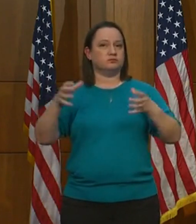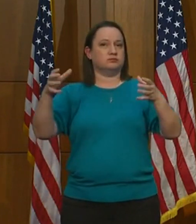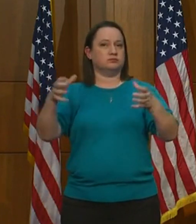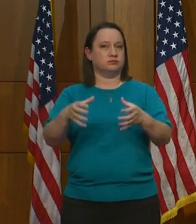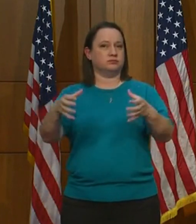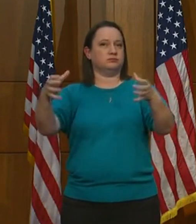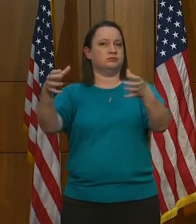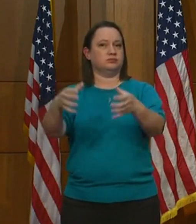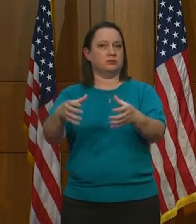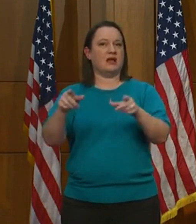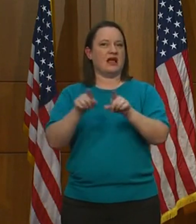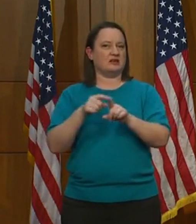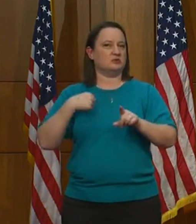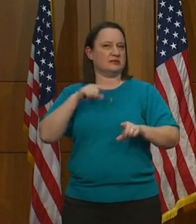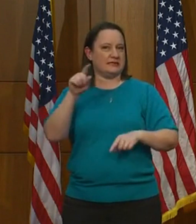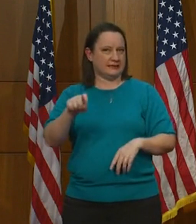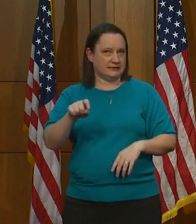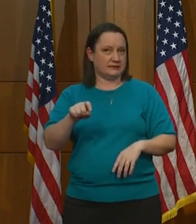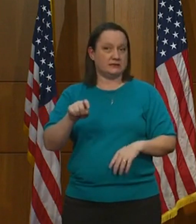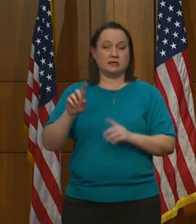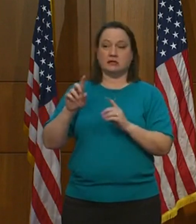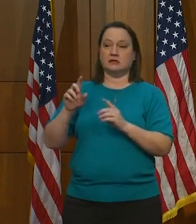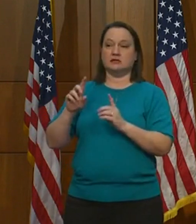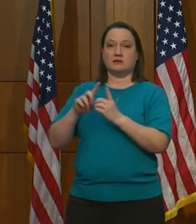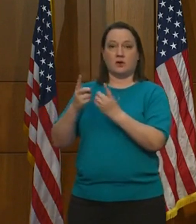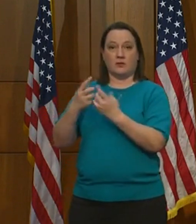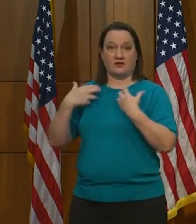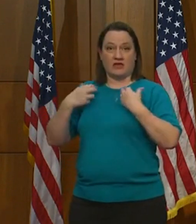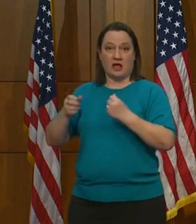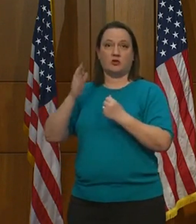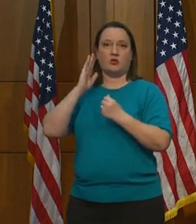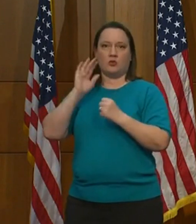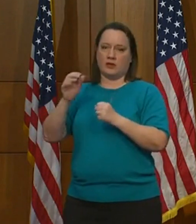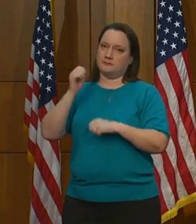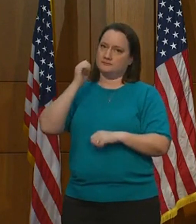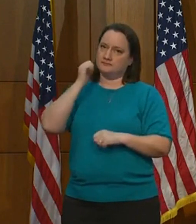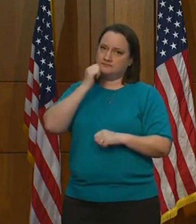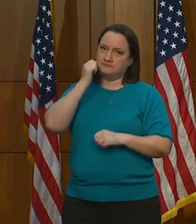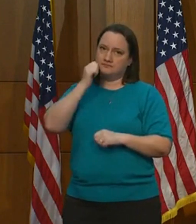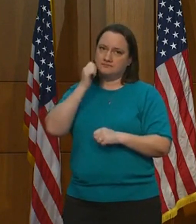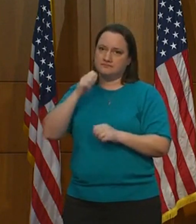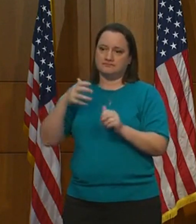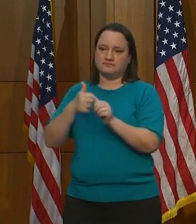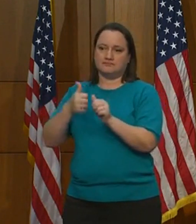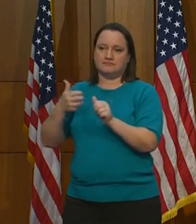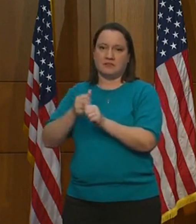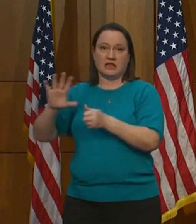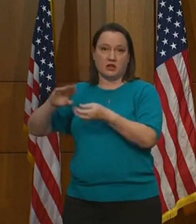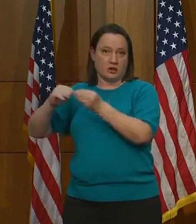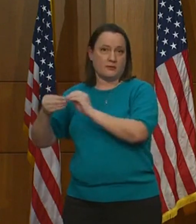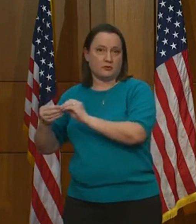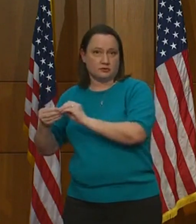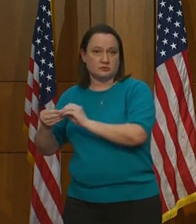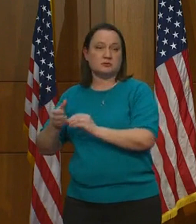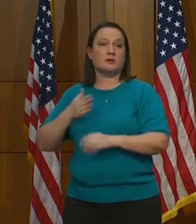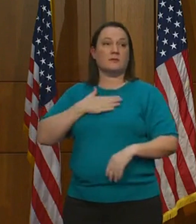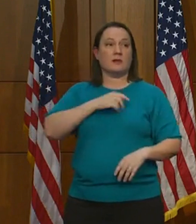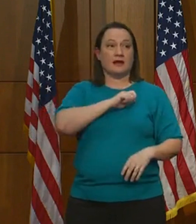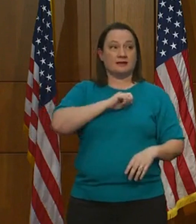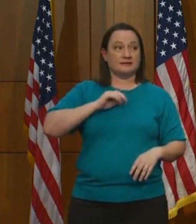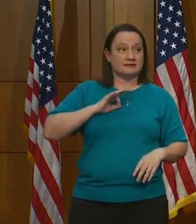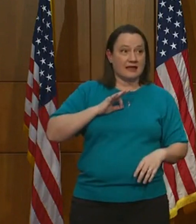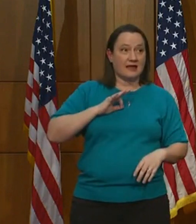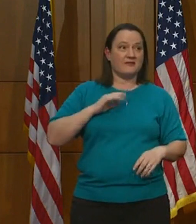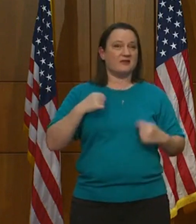needed. The Department of Health will continue to update its data daily. And my staff and I will